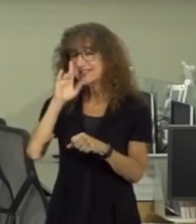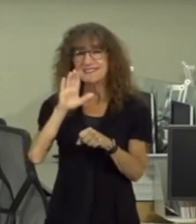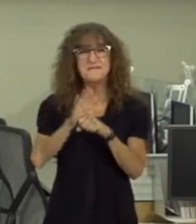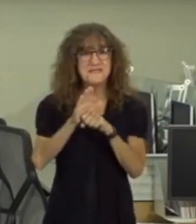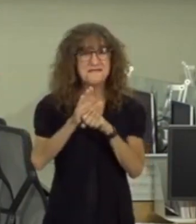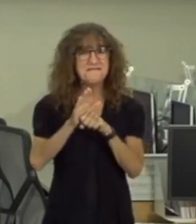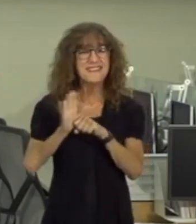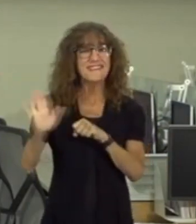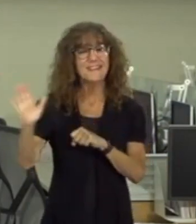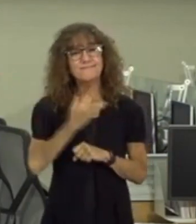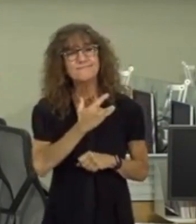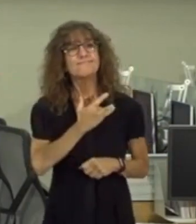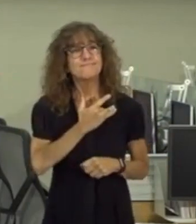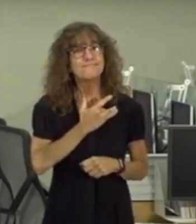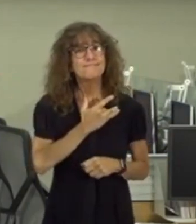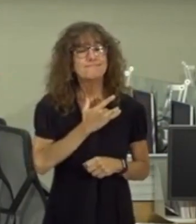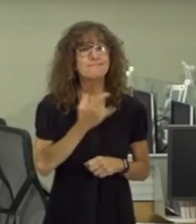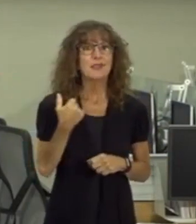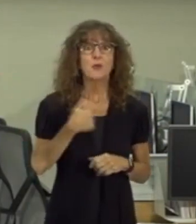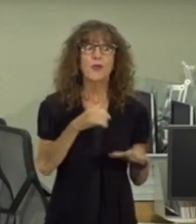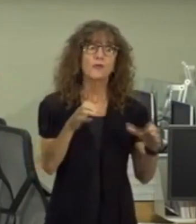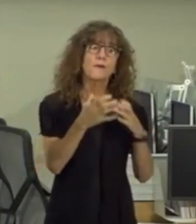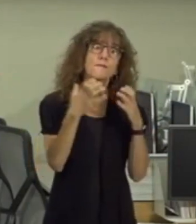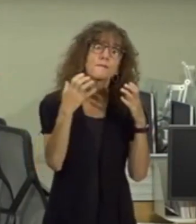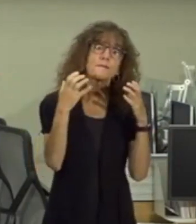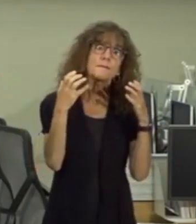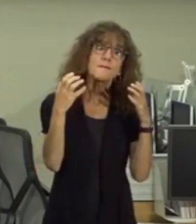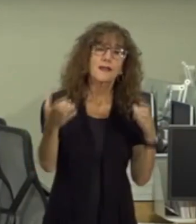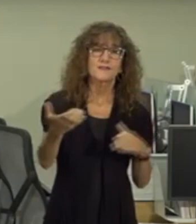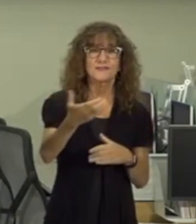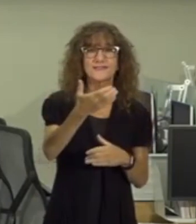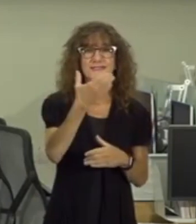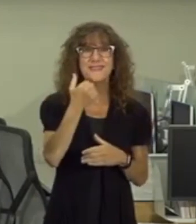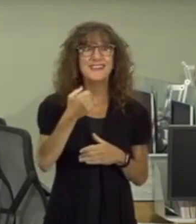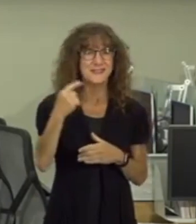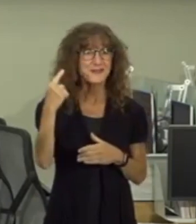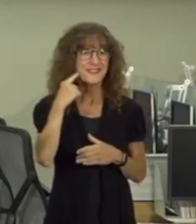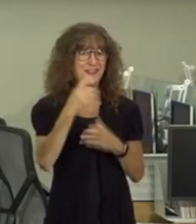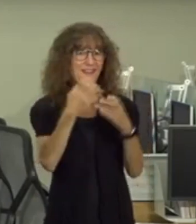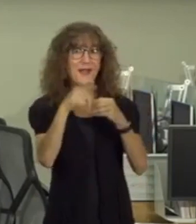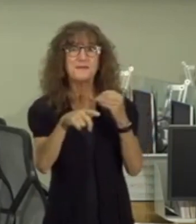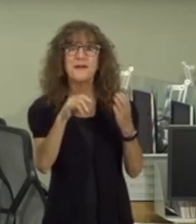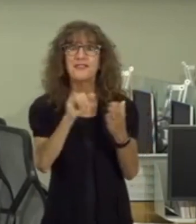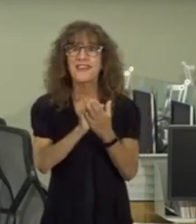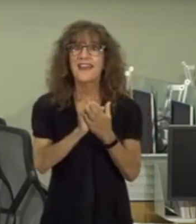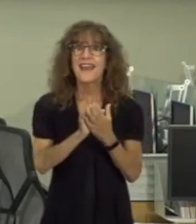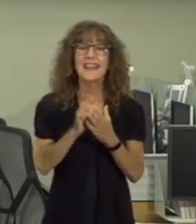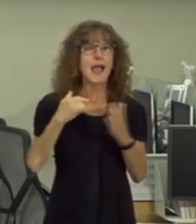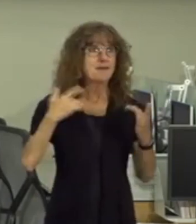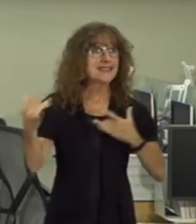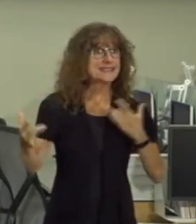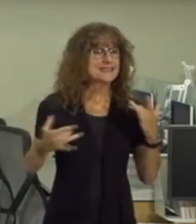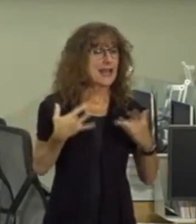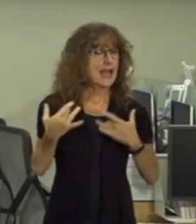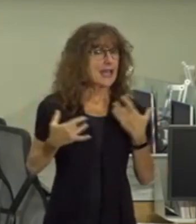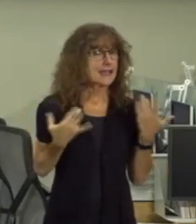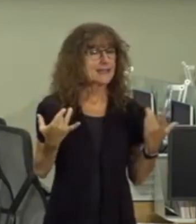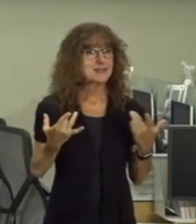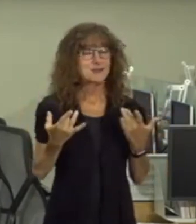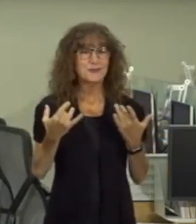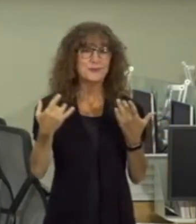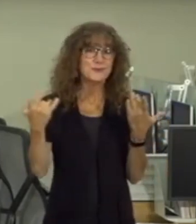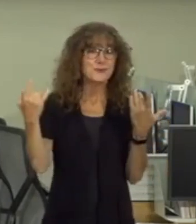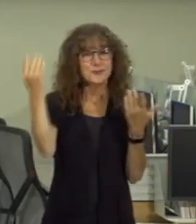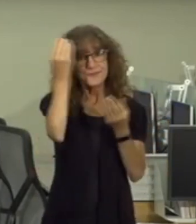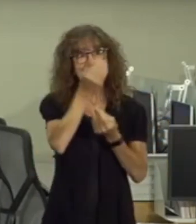and compassion we are doing much better and you'll hear a lot about that today I am excited not only to speak with